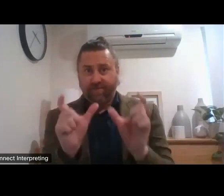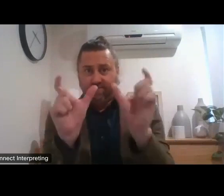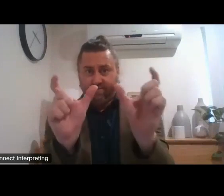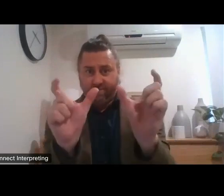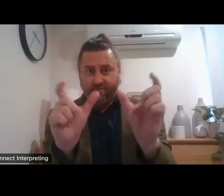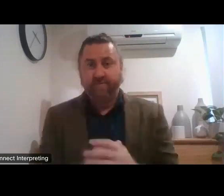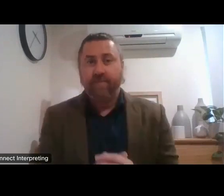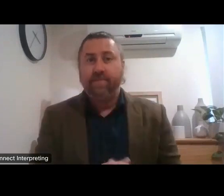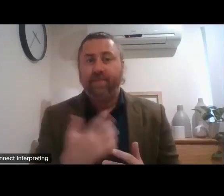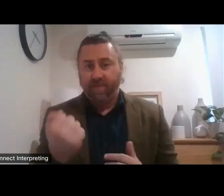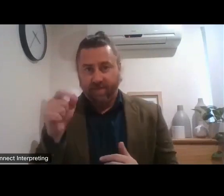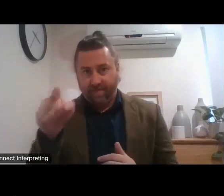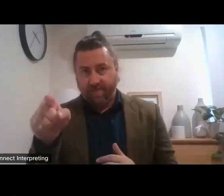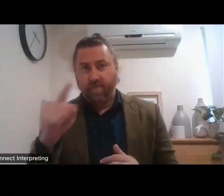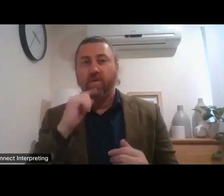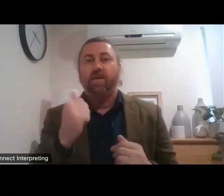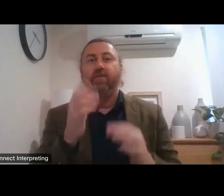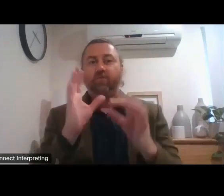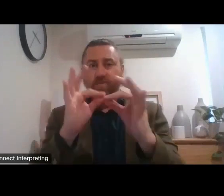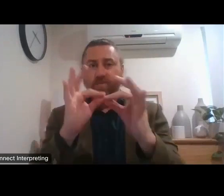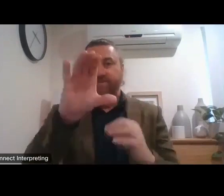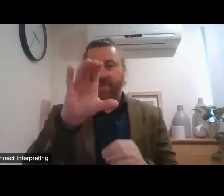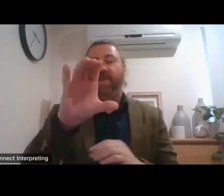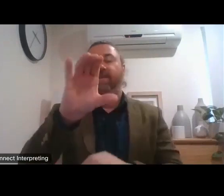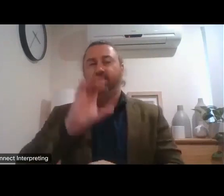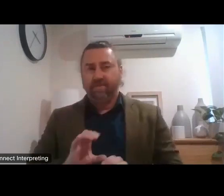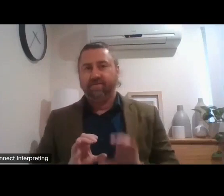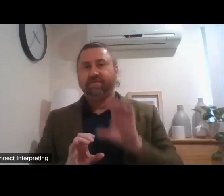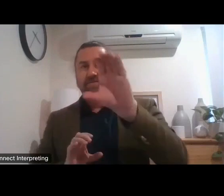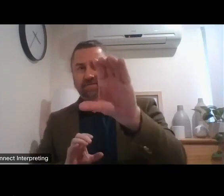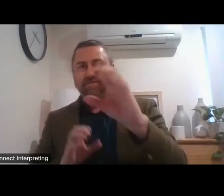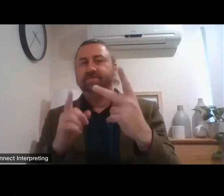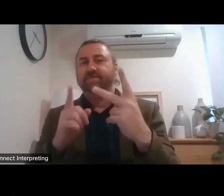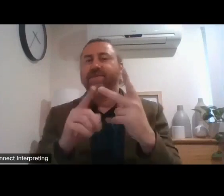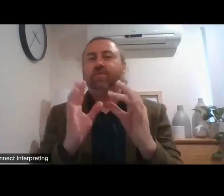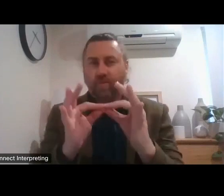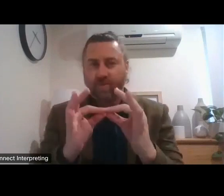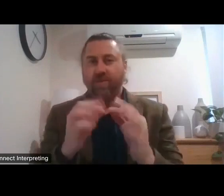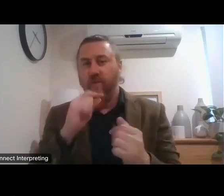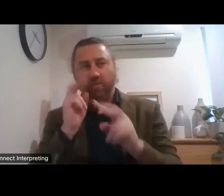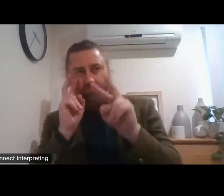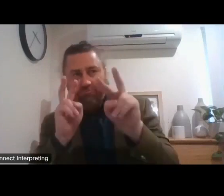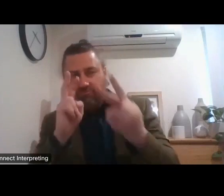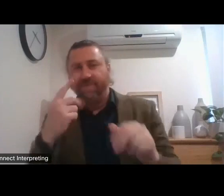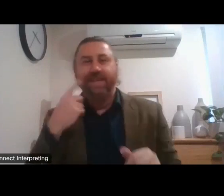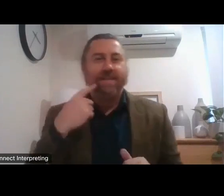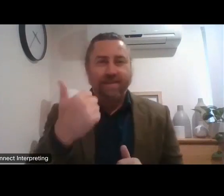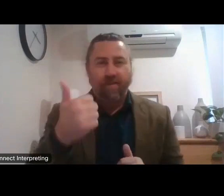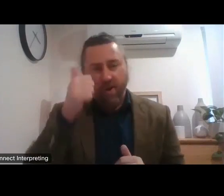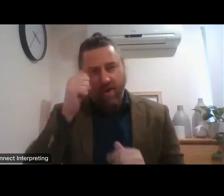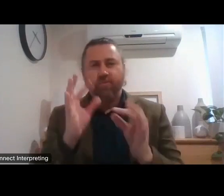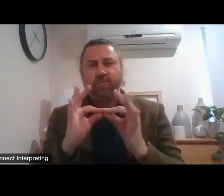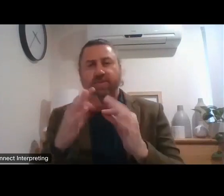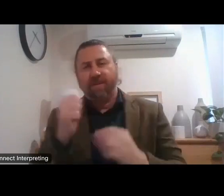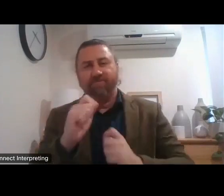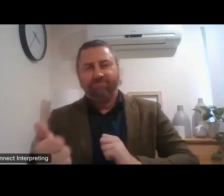one at a time pinned to the screen so that they're visible at all times, but they will take it in turns so that